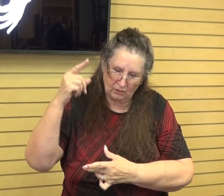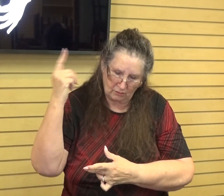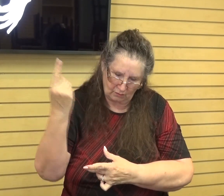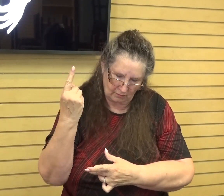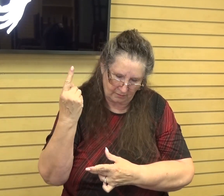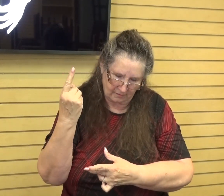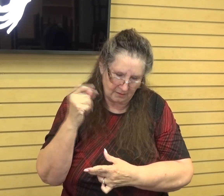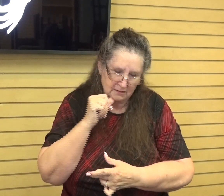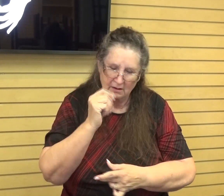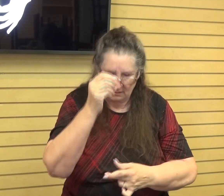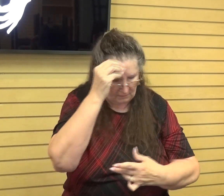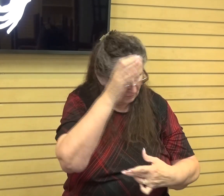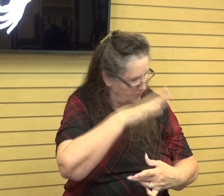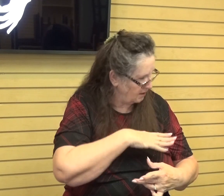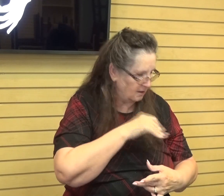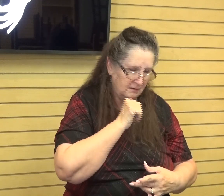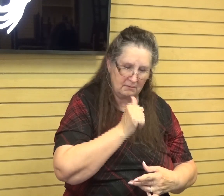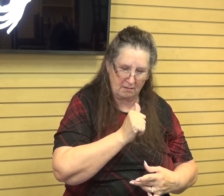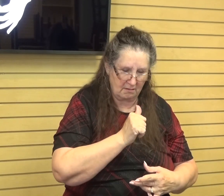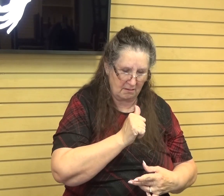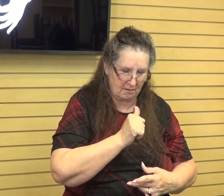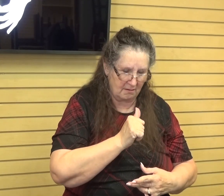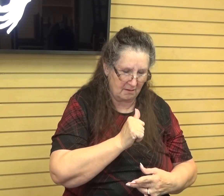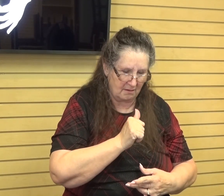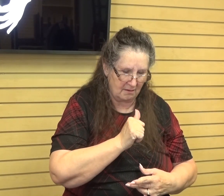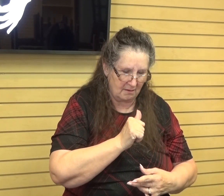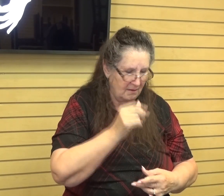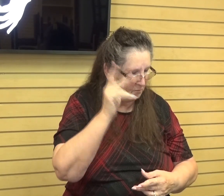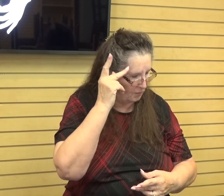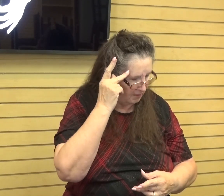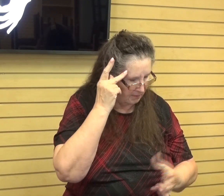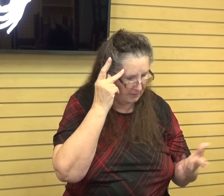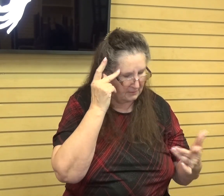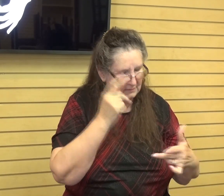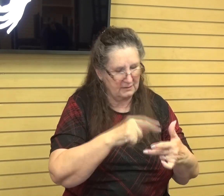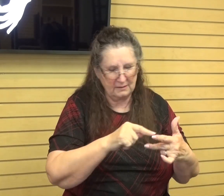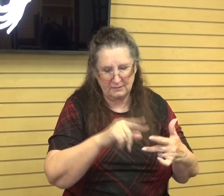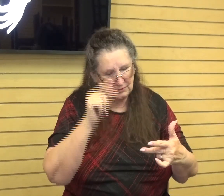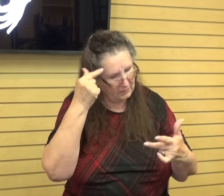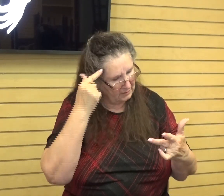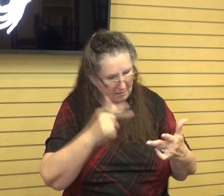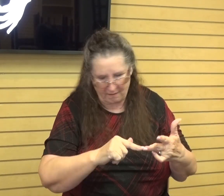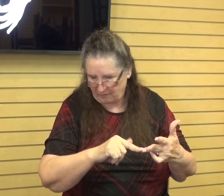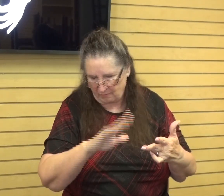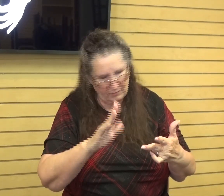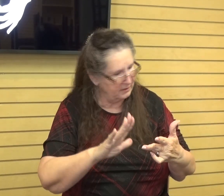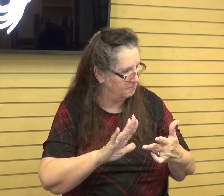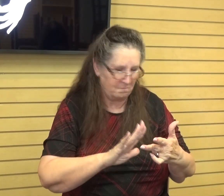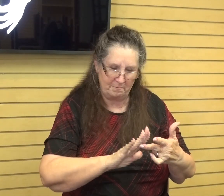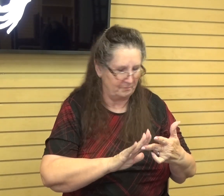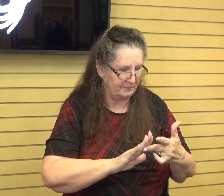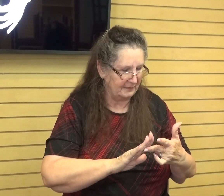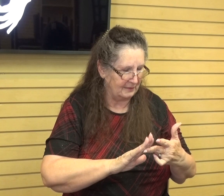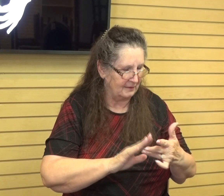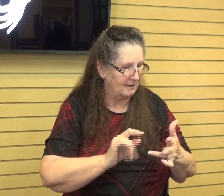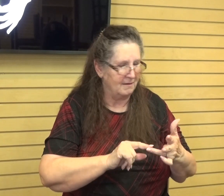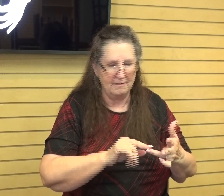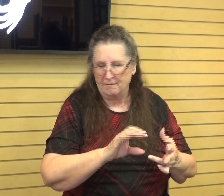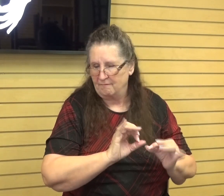Not in man, not in the politics, or the government, or our friends. But we